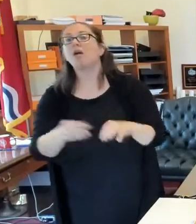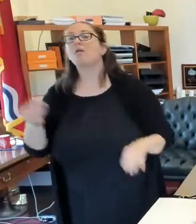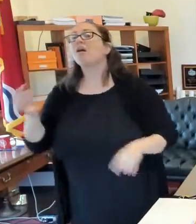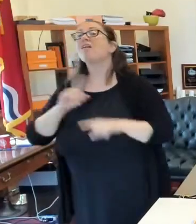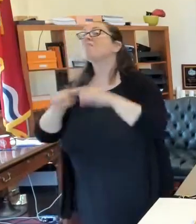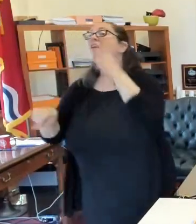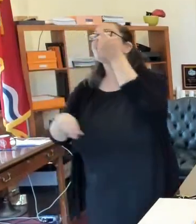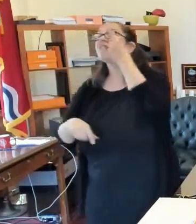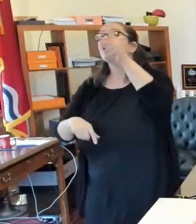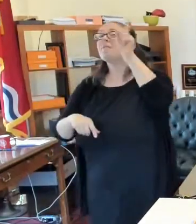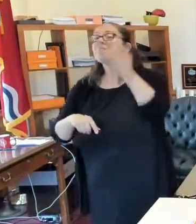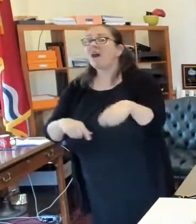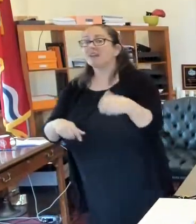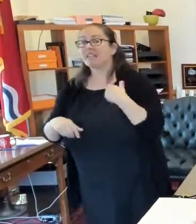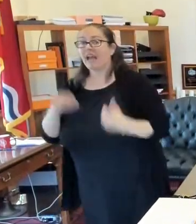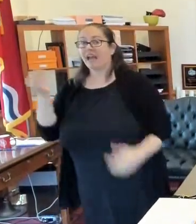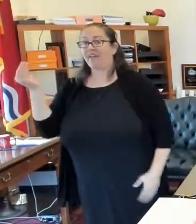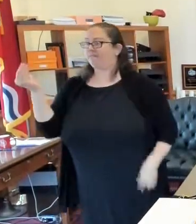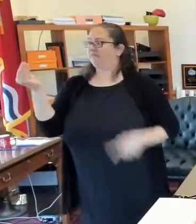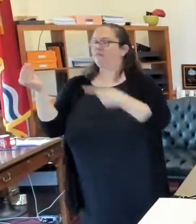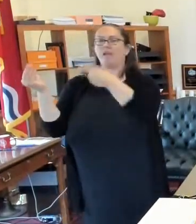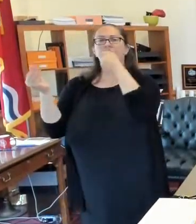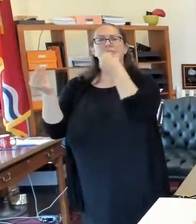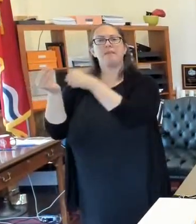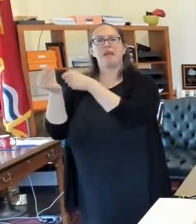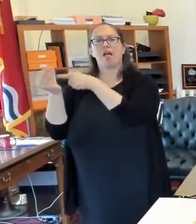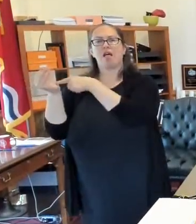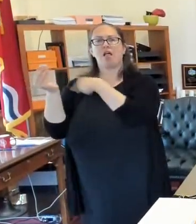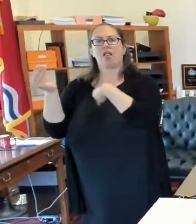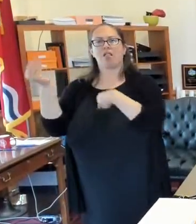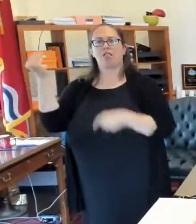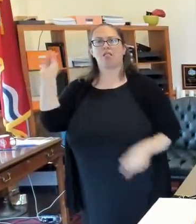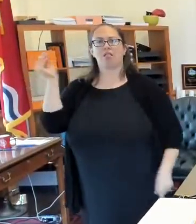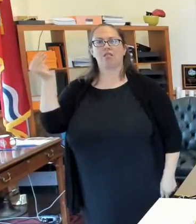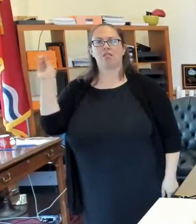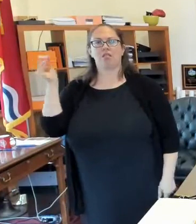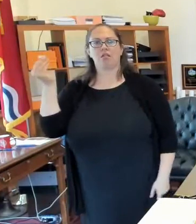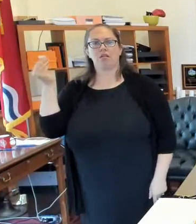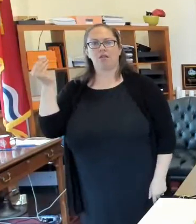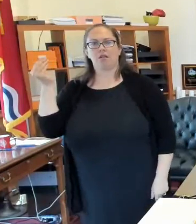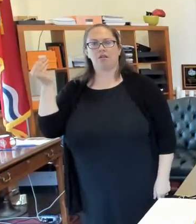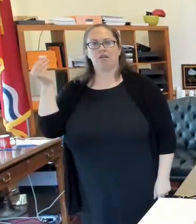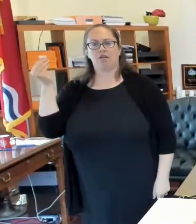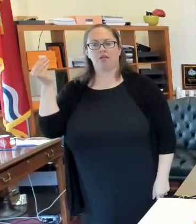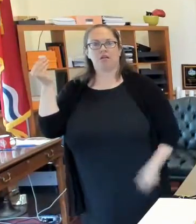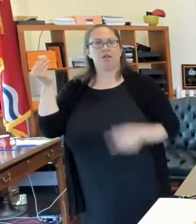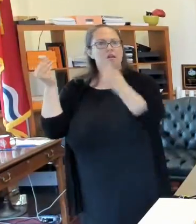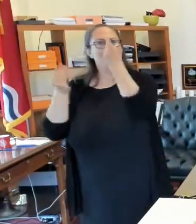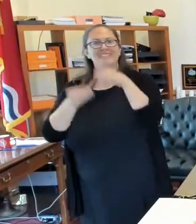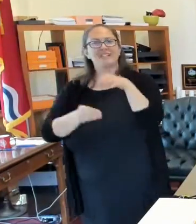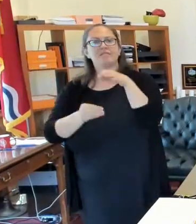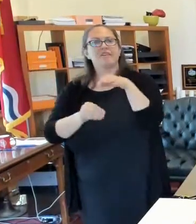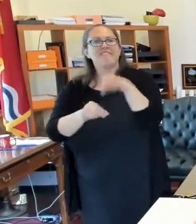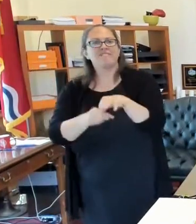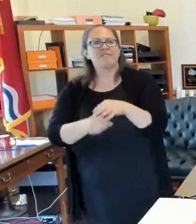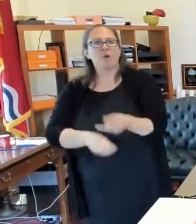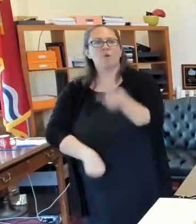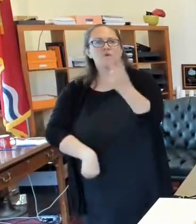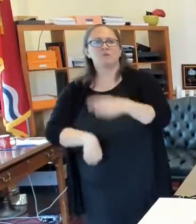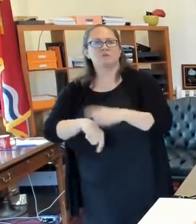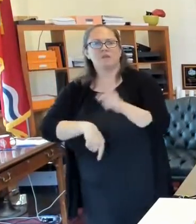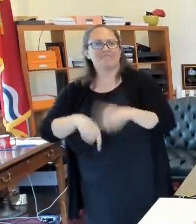that mail-in ballot with you. So because they can't, they can't have more than one ballot out to you.